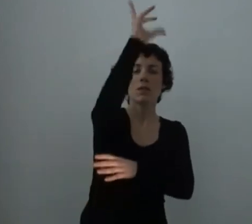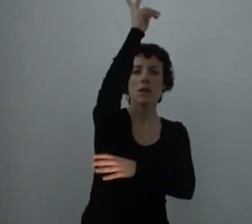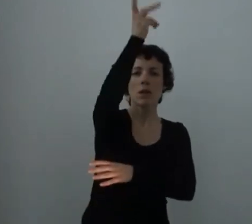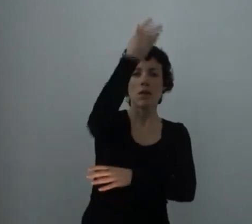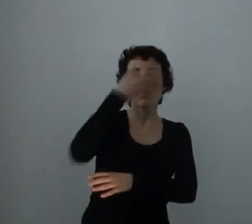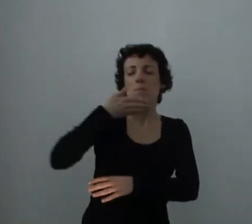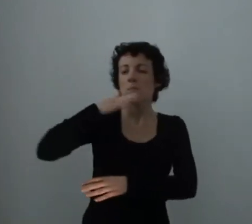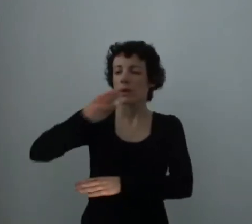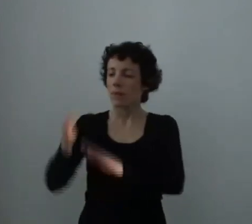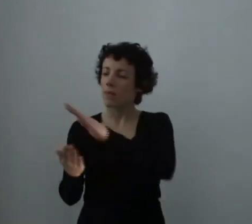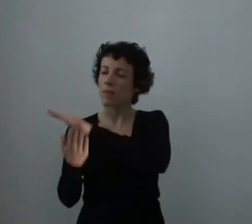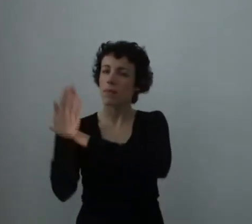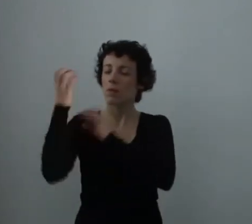to body they deny.